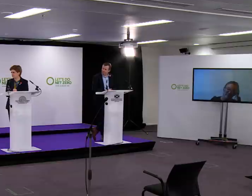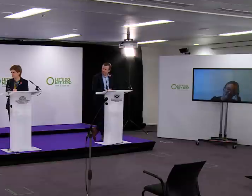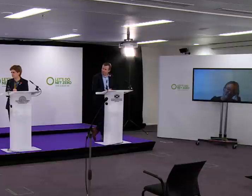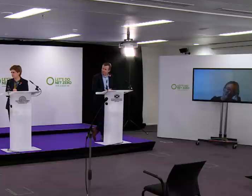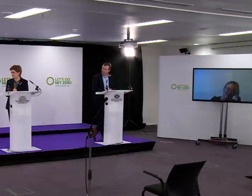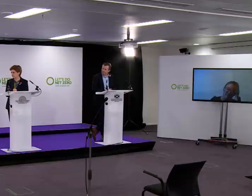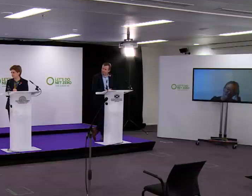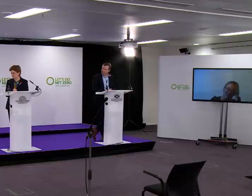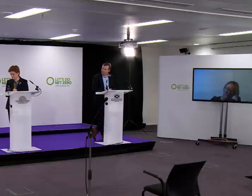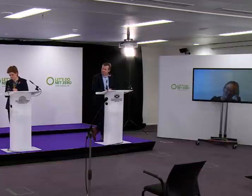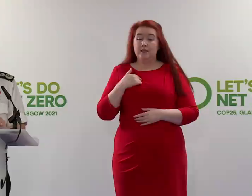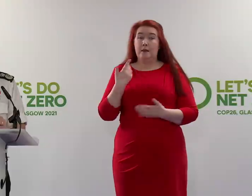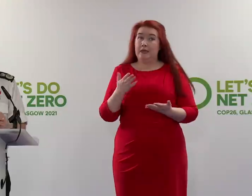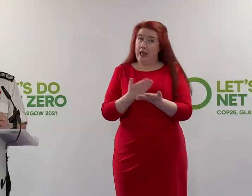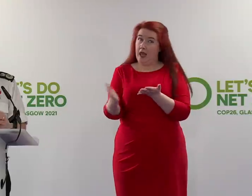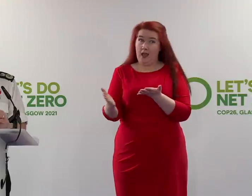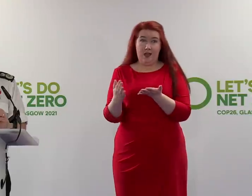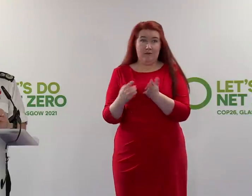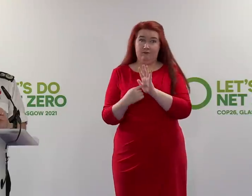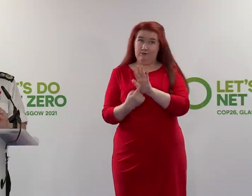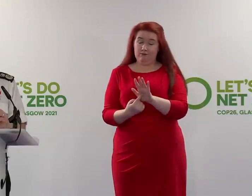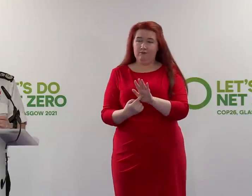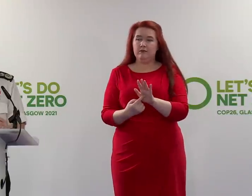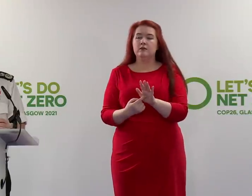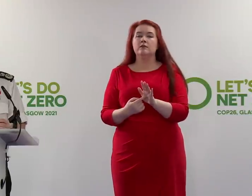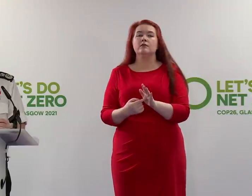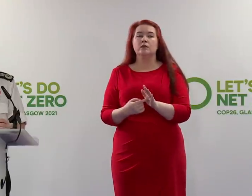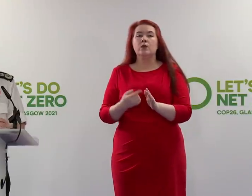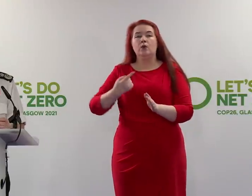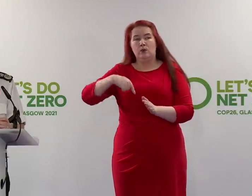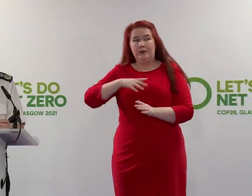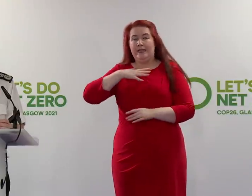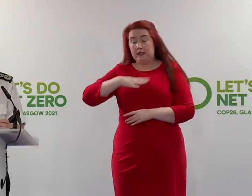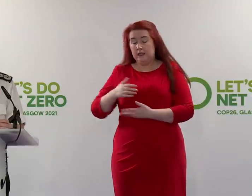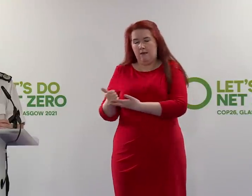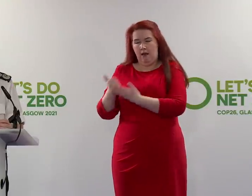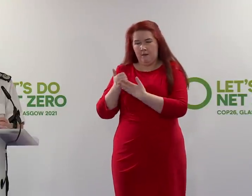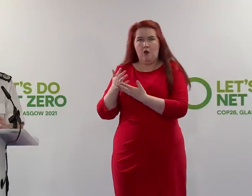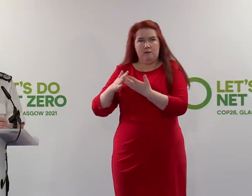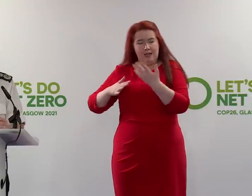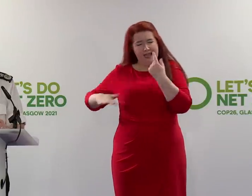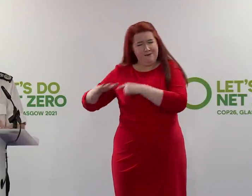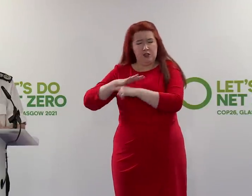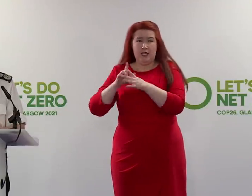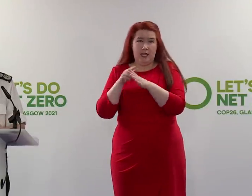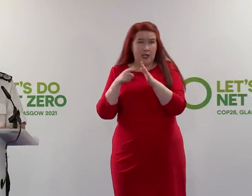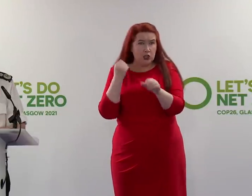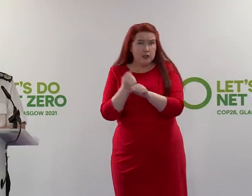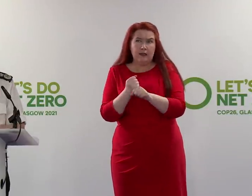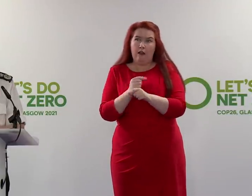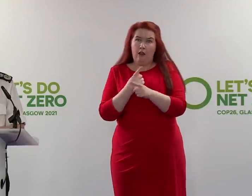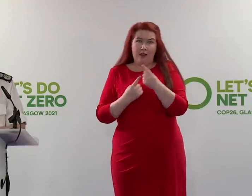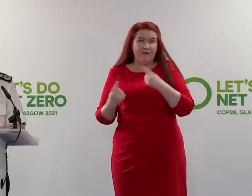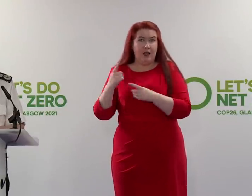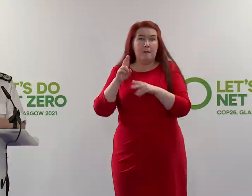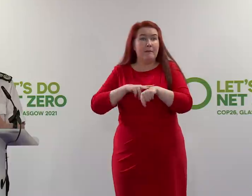Again, I've been really clear from the outset that we will need the assistance of every agency, every police service